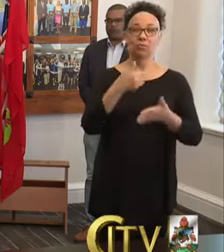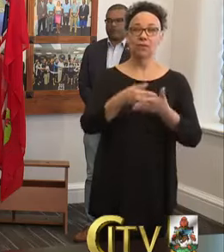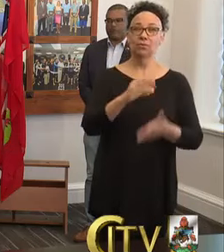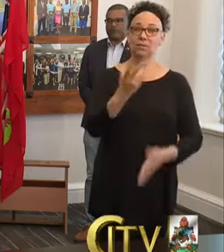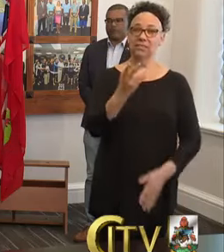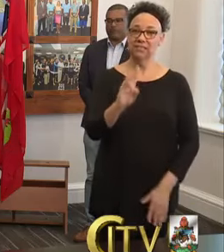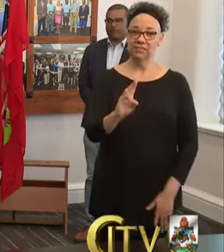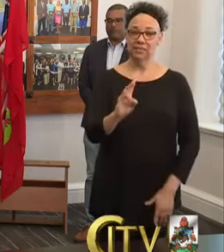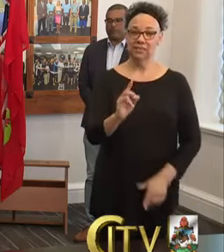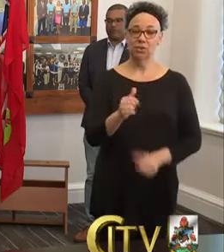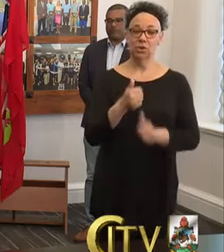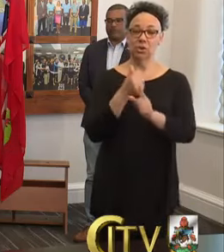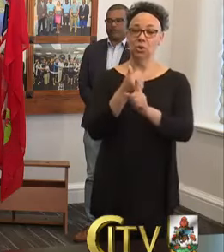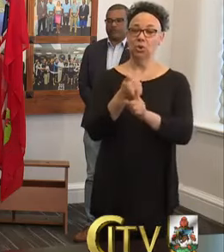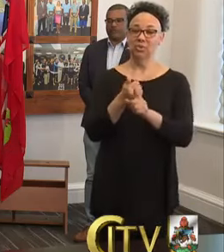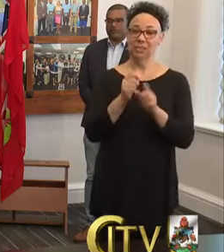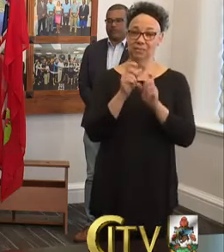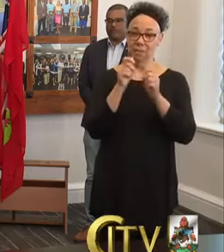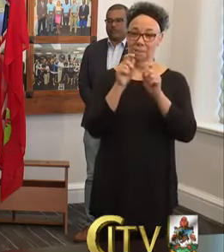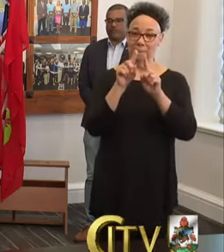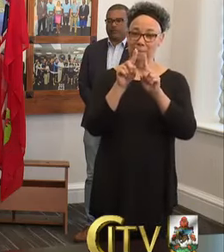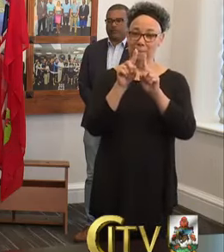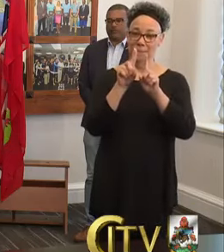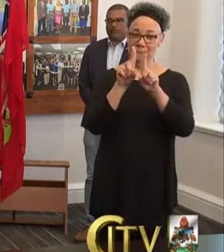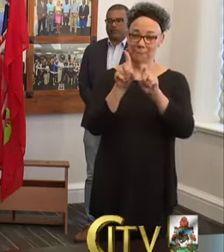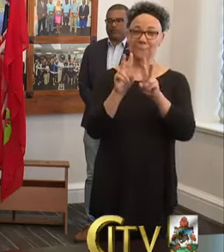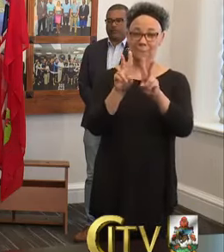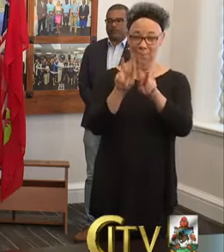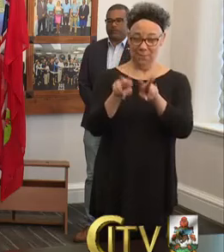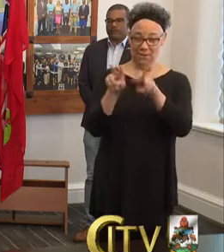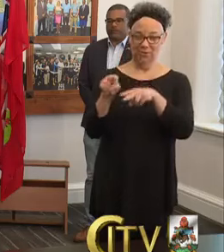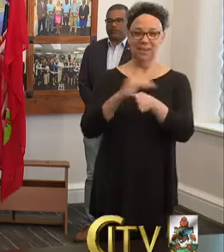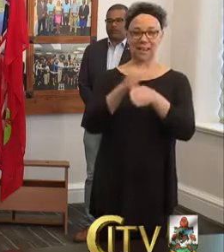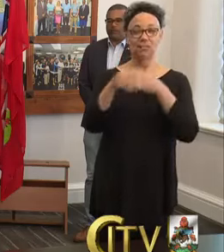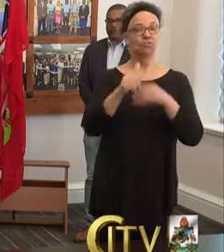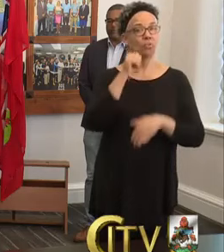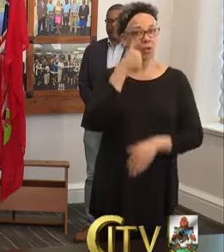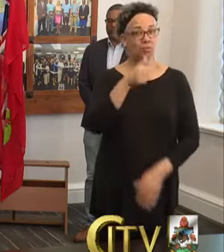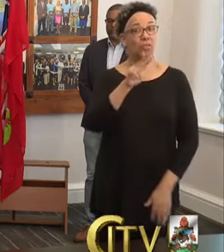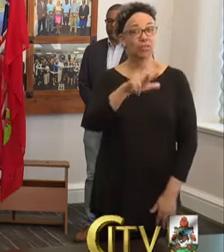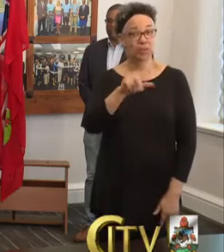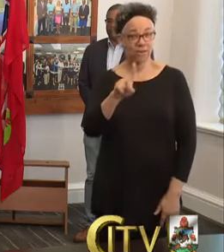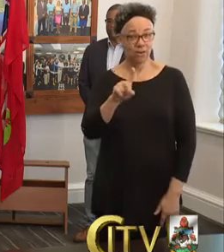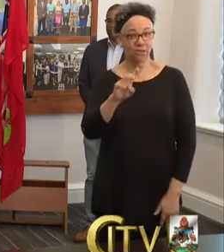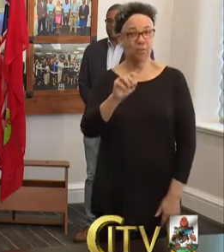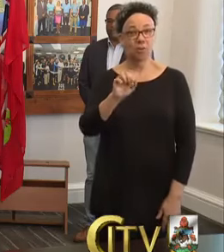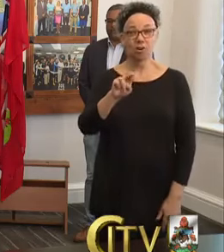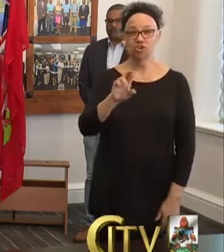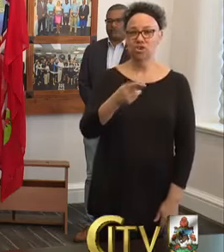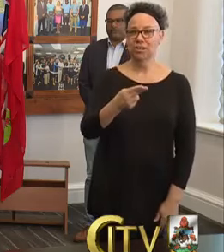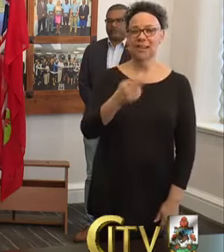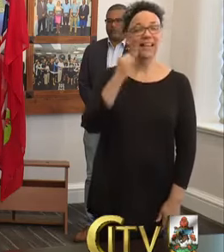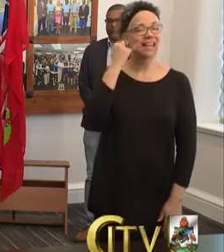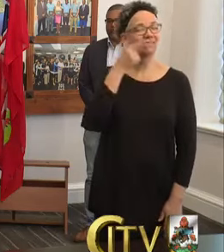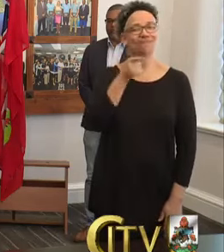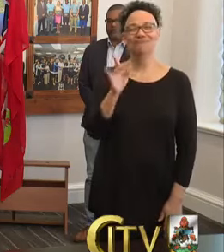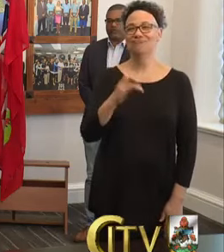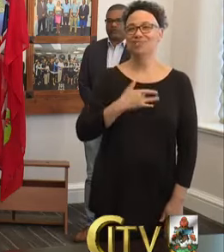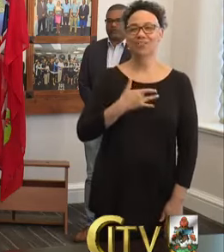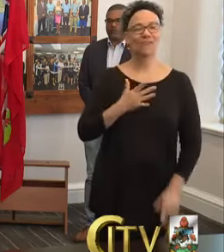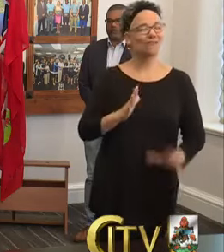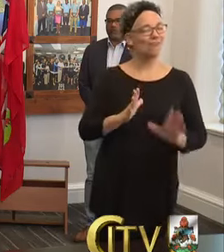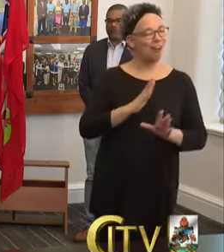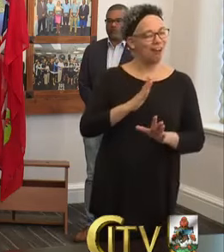your self-monitoring period ends tomorrow on the 31st of March. If you are feeling fine and have no symptoms,